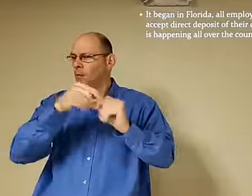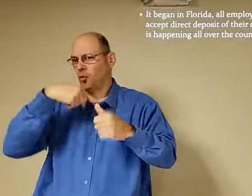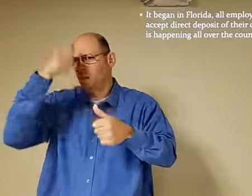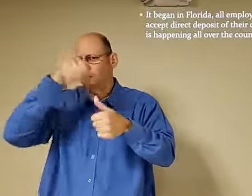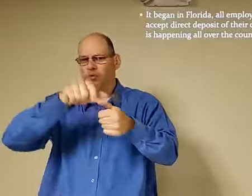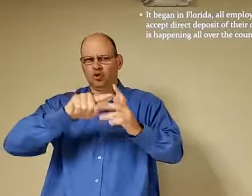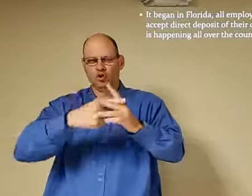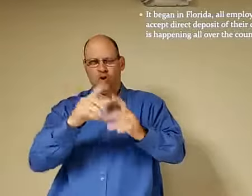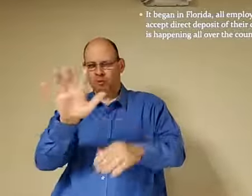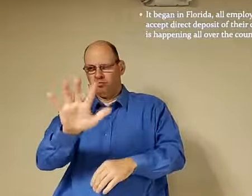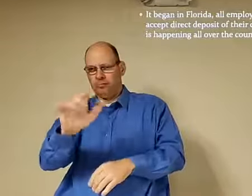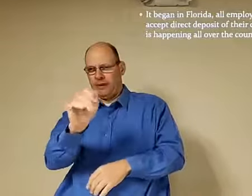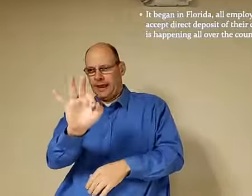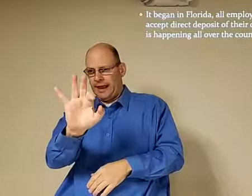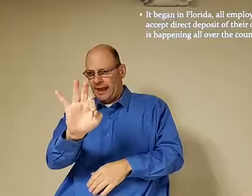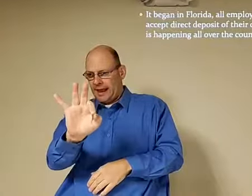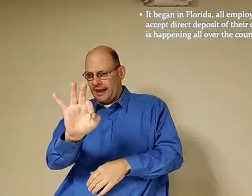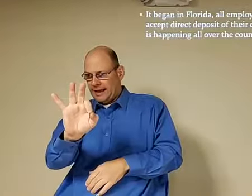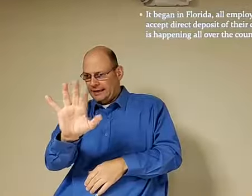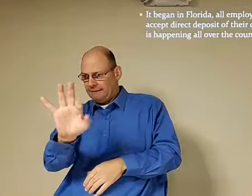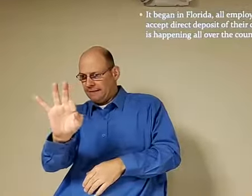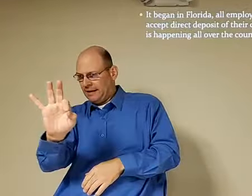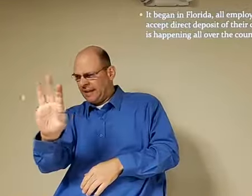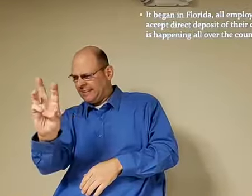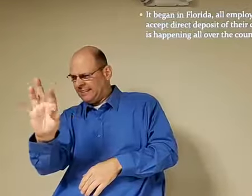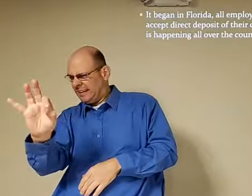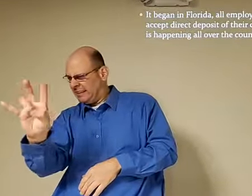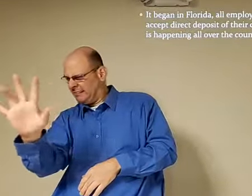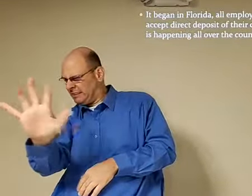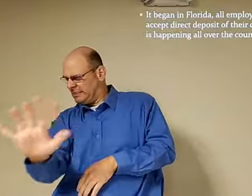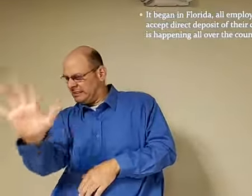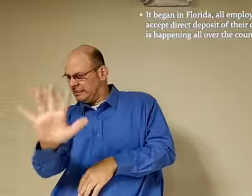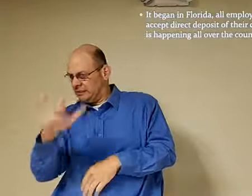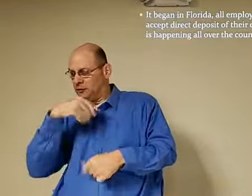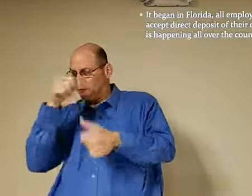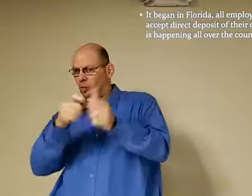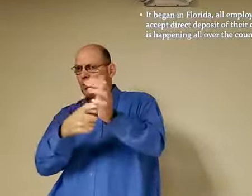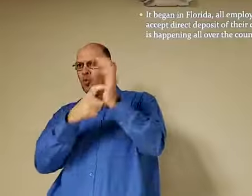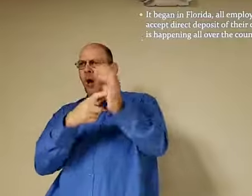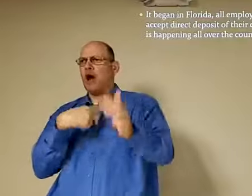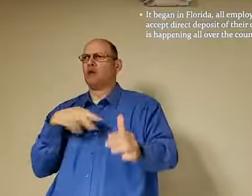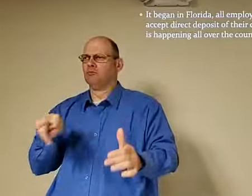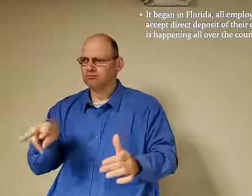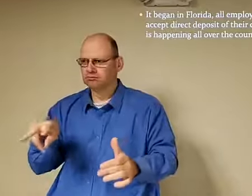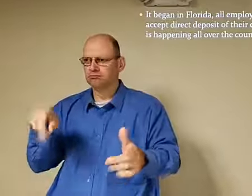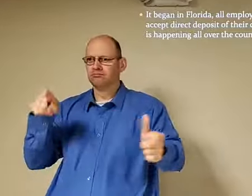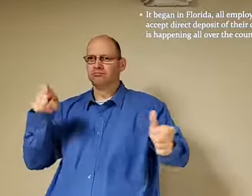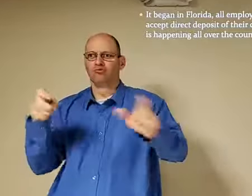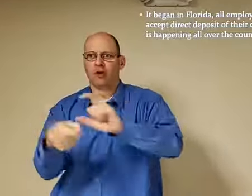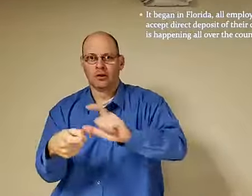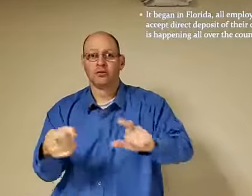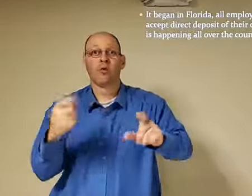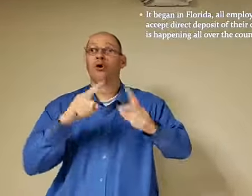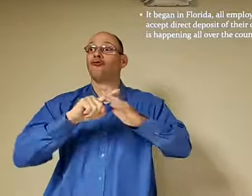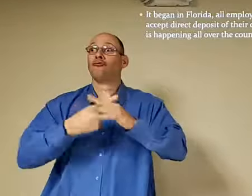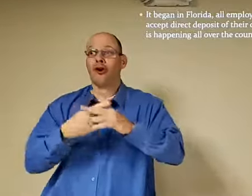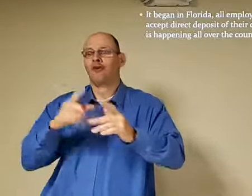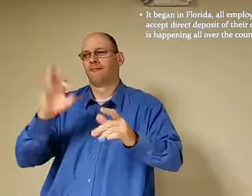You know, I'd have to present my bank account number, which account I wanted my payroll to go into. And I had to set that up, numbers and so